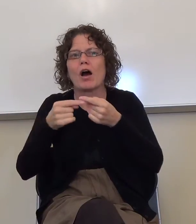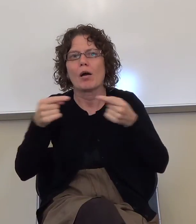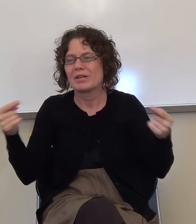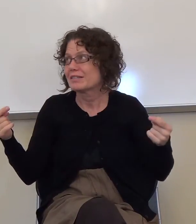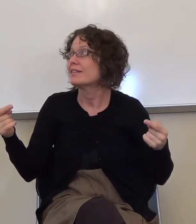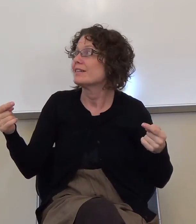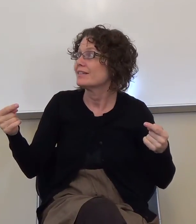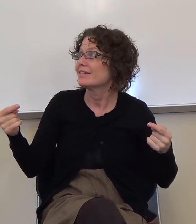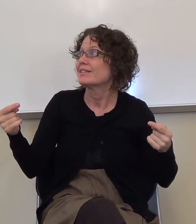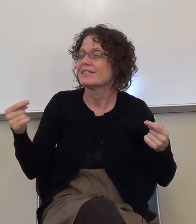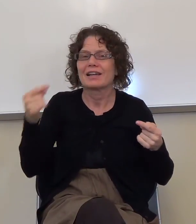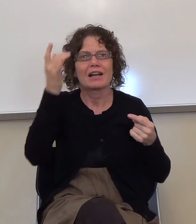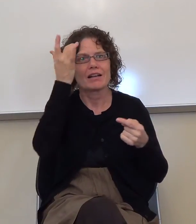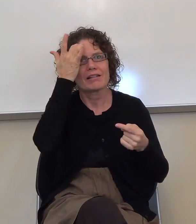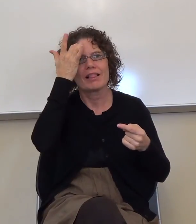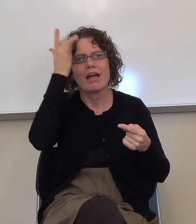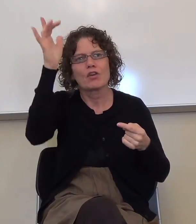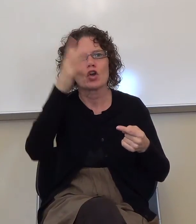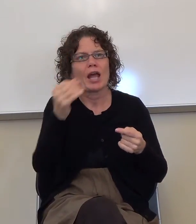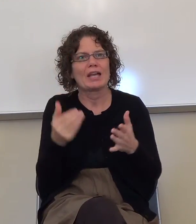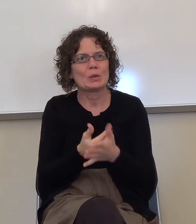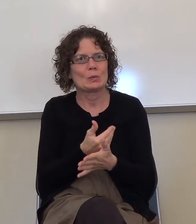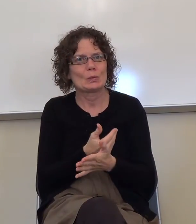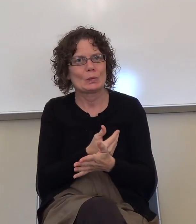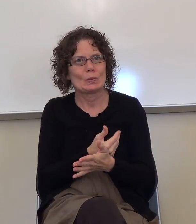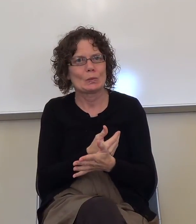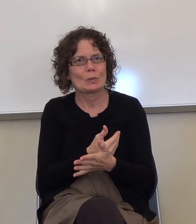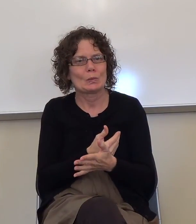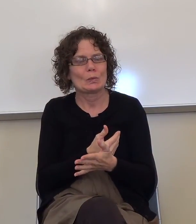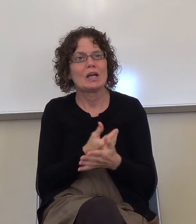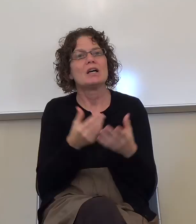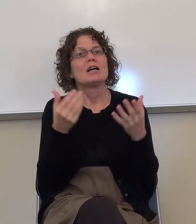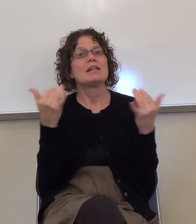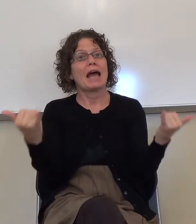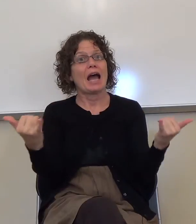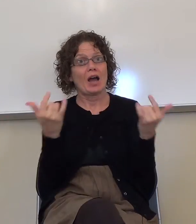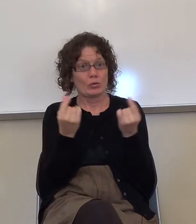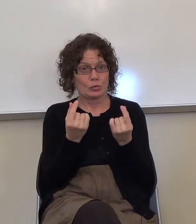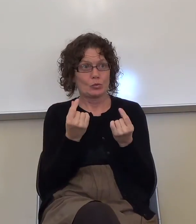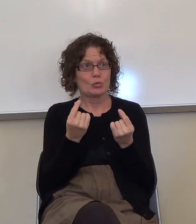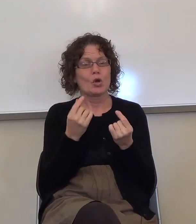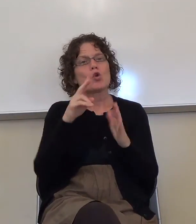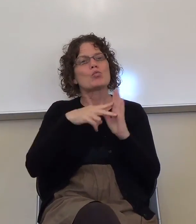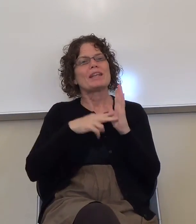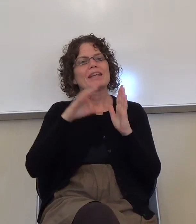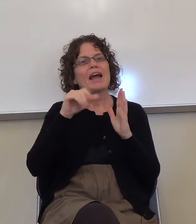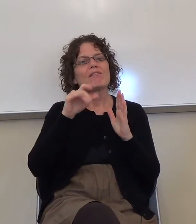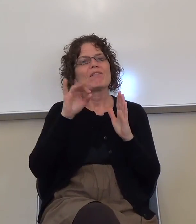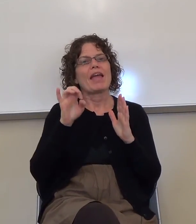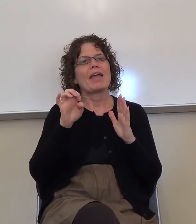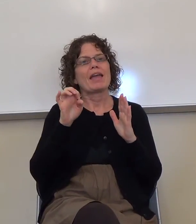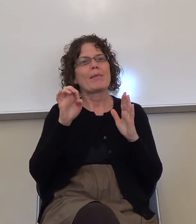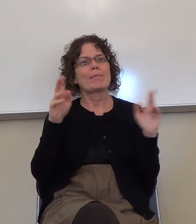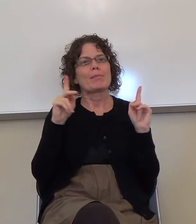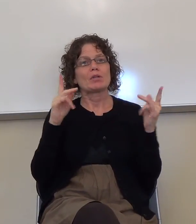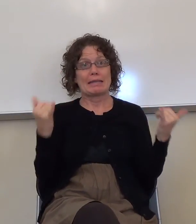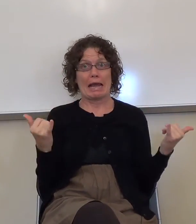Okay. Okay. So what we're going to do is, Reading Cafe people are going to go down to the library and